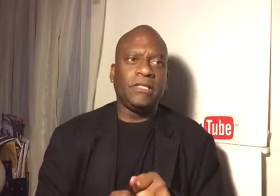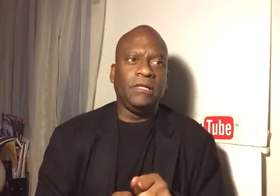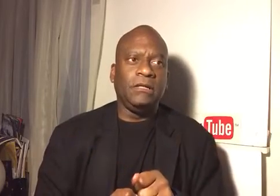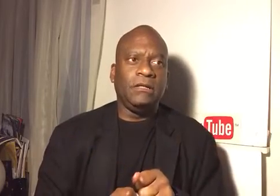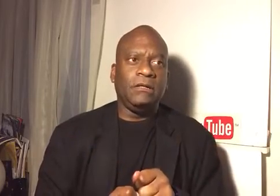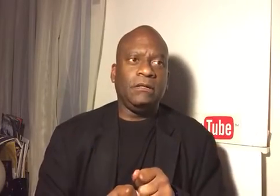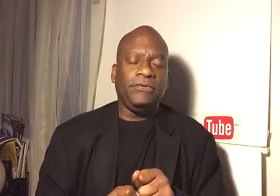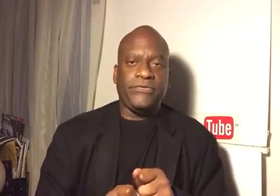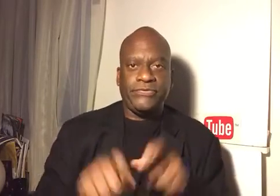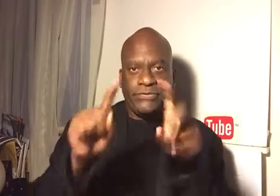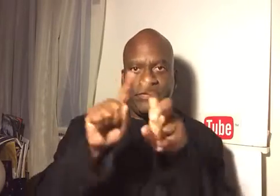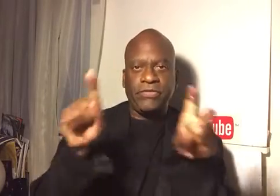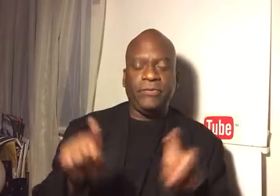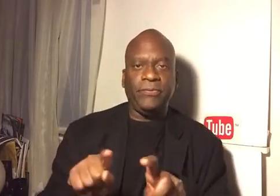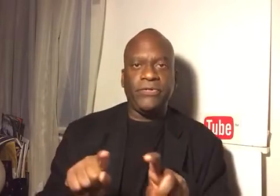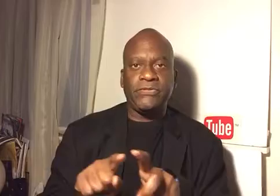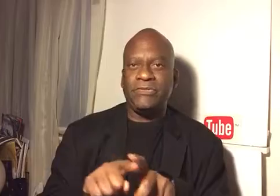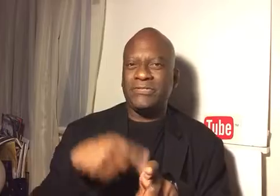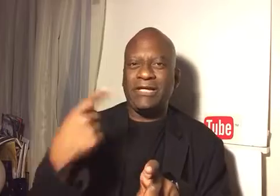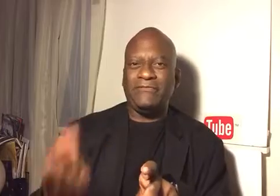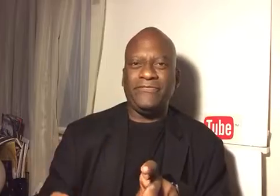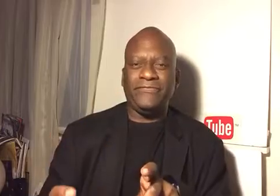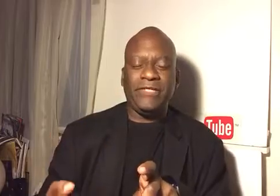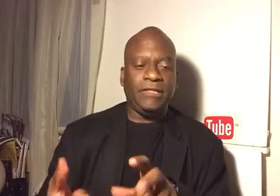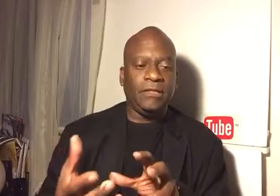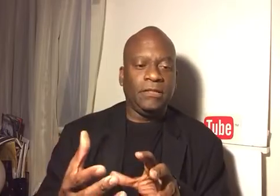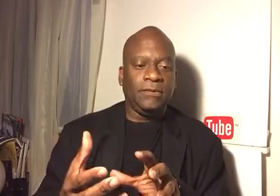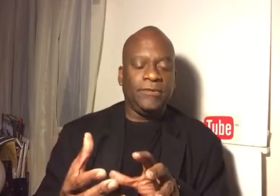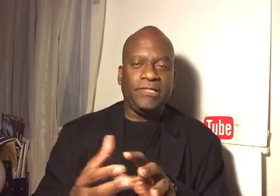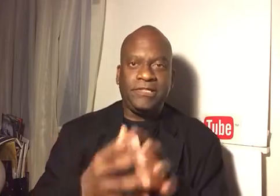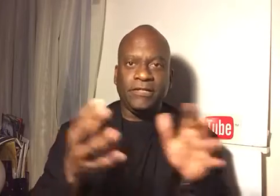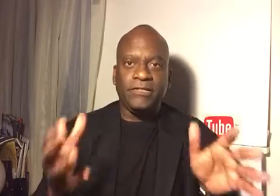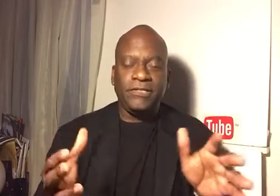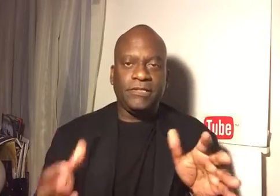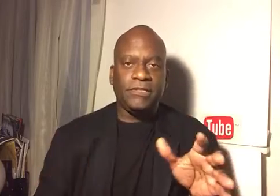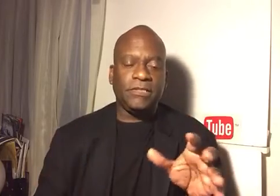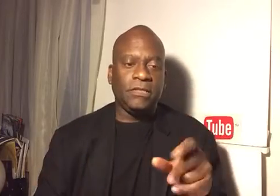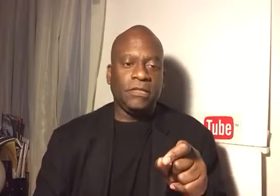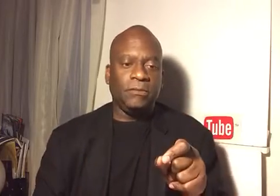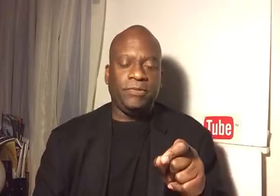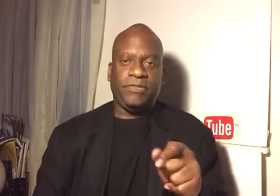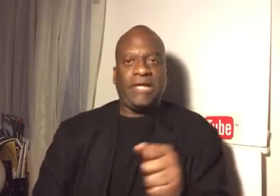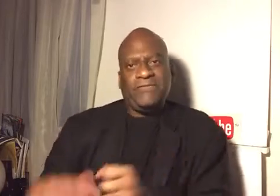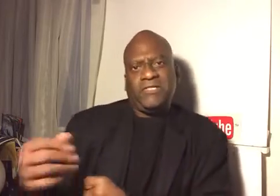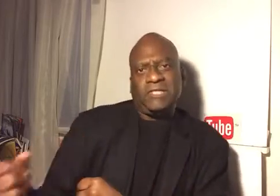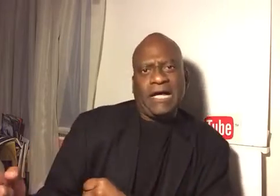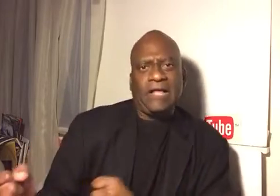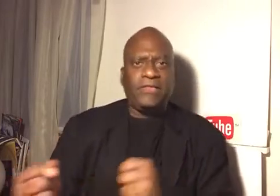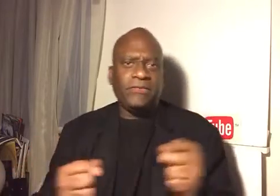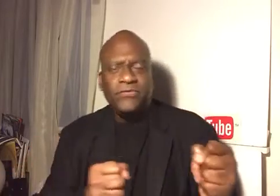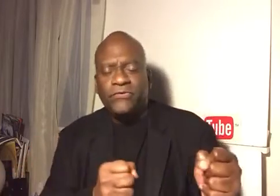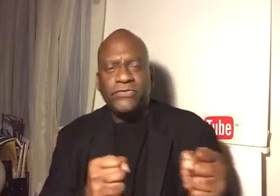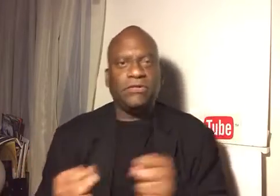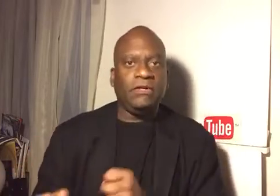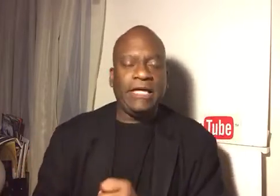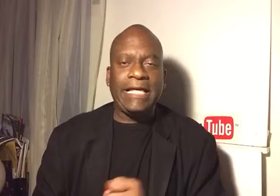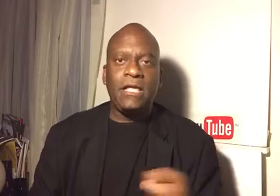the stereotypical person who doesn't have the intelligence, but they have the style and the moves and all that.